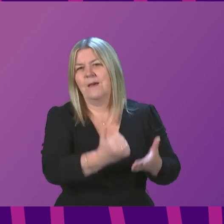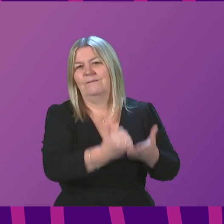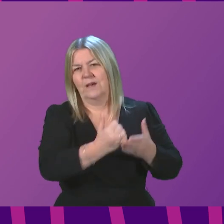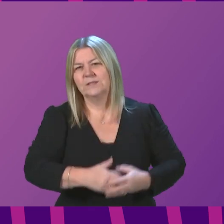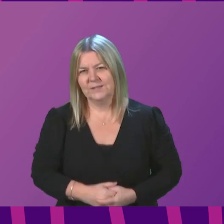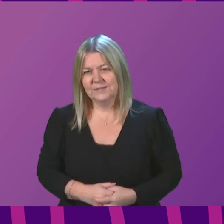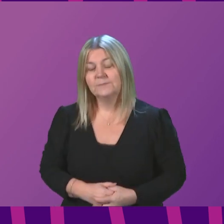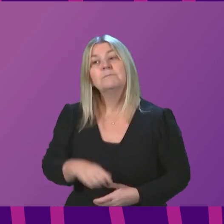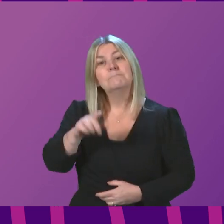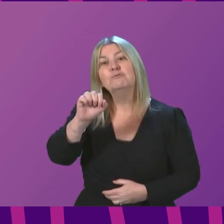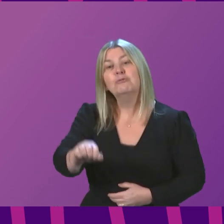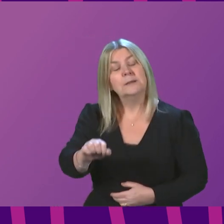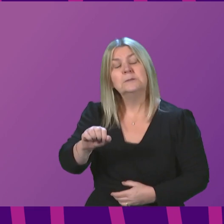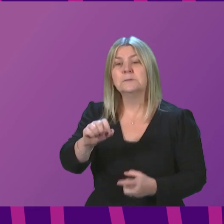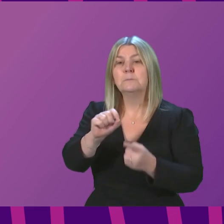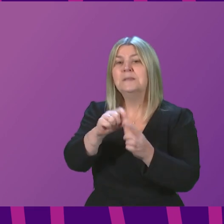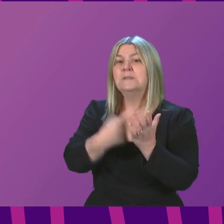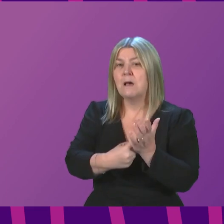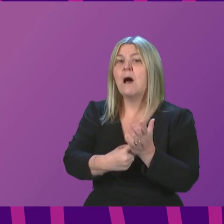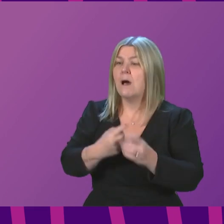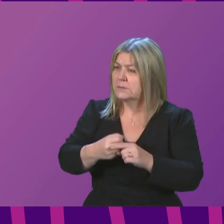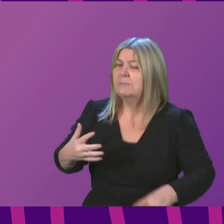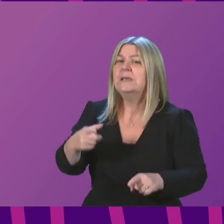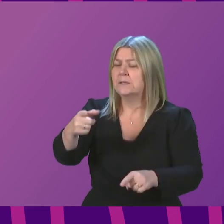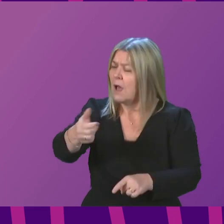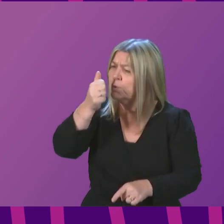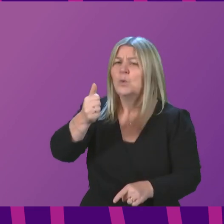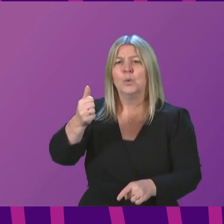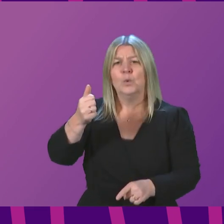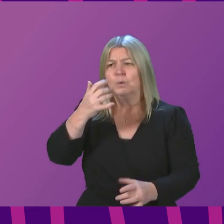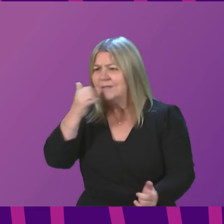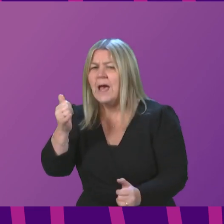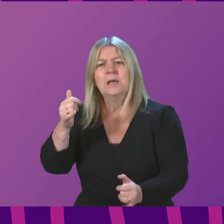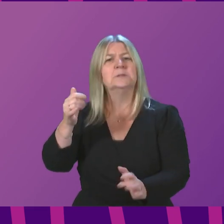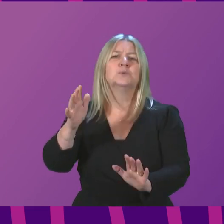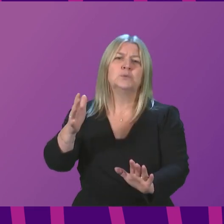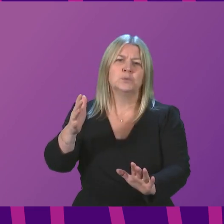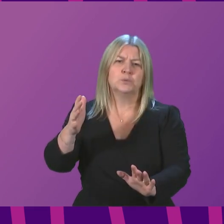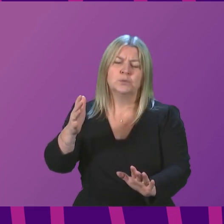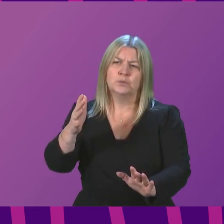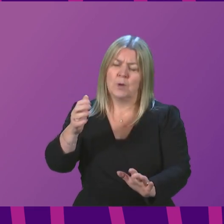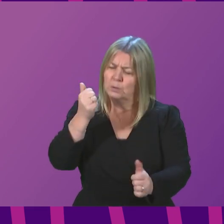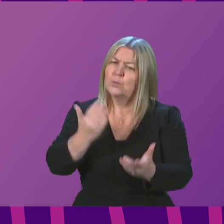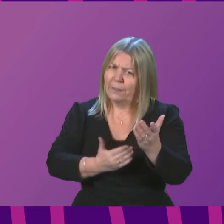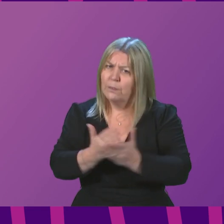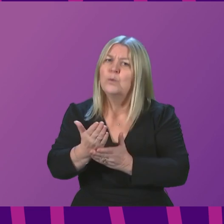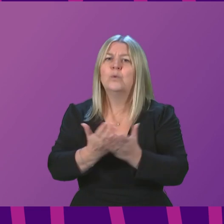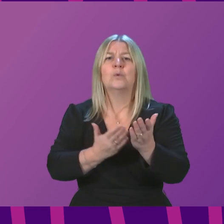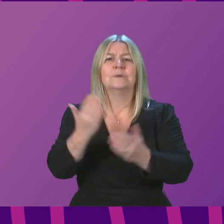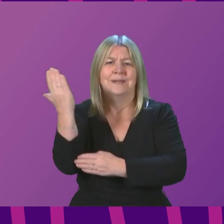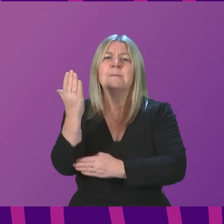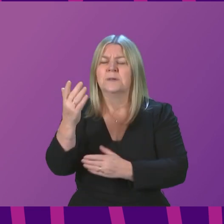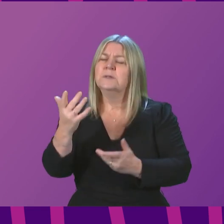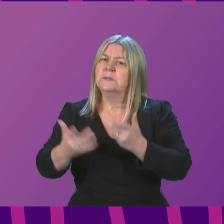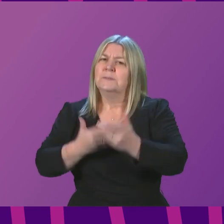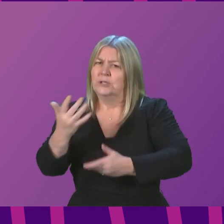PCR tests is an important one. I know I went through a lot of information in my statement, so genuinely I know it might have